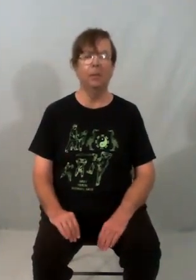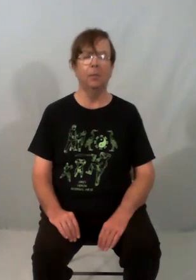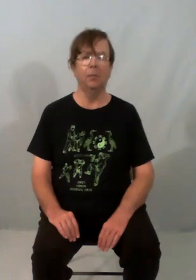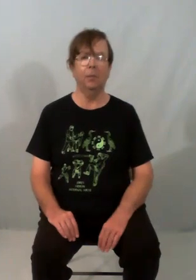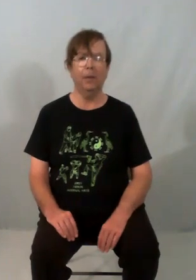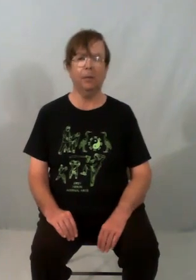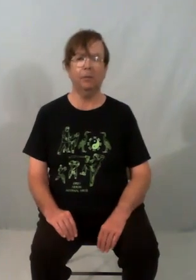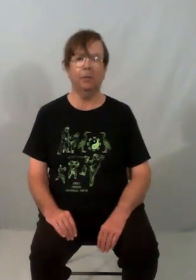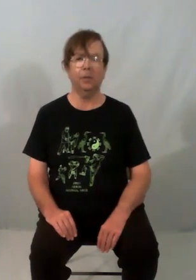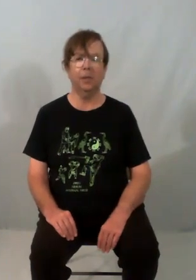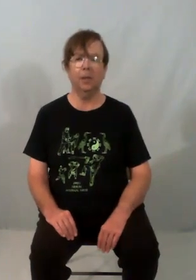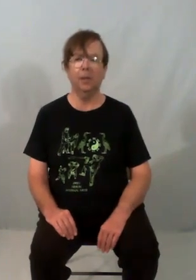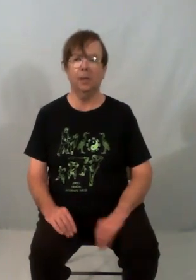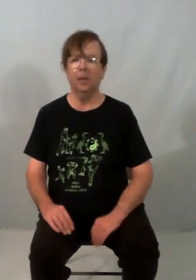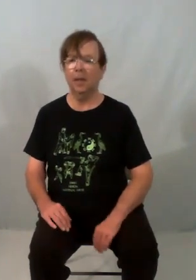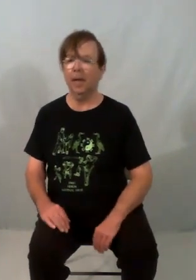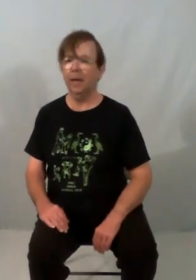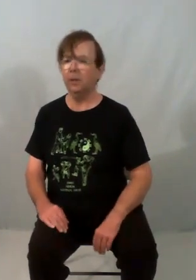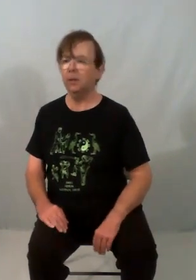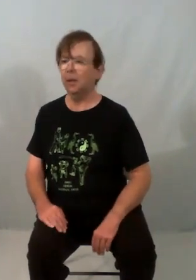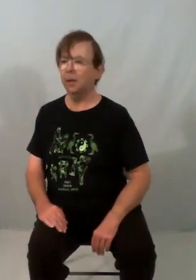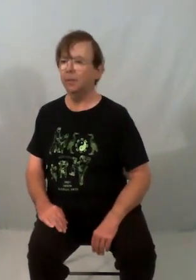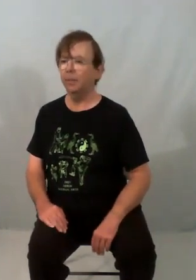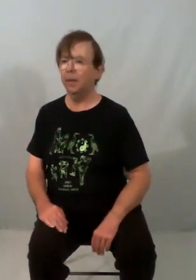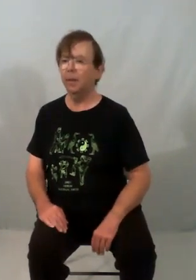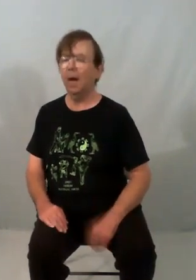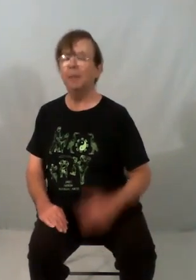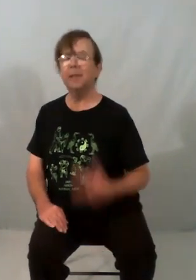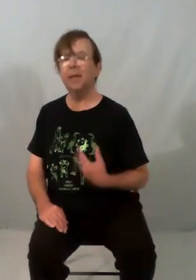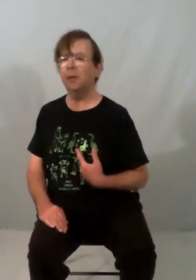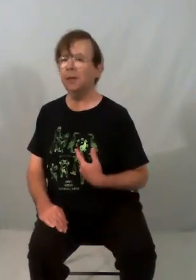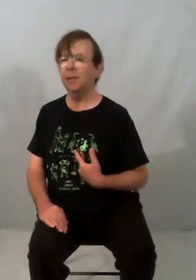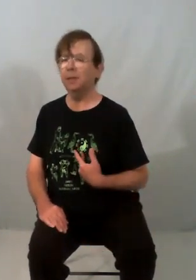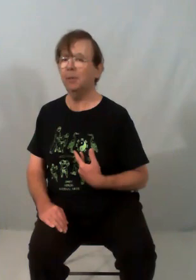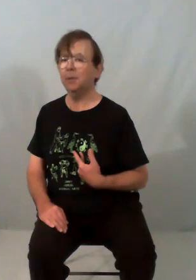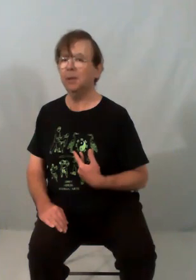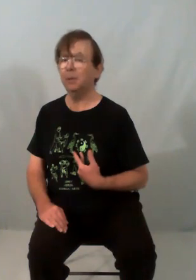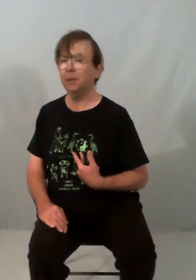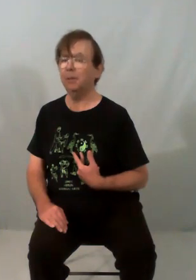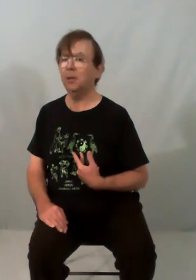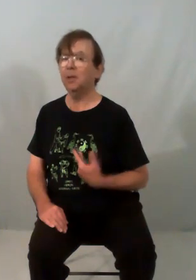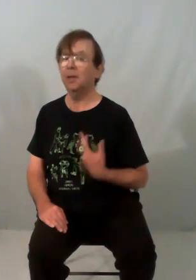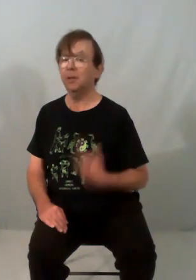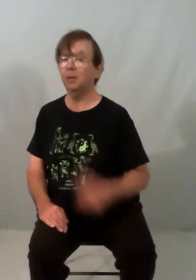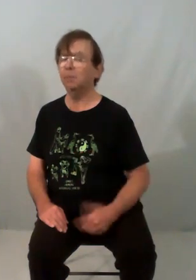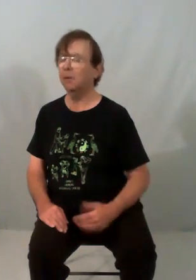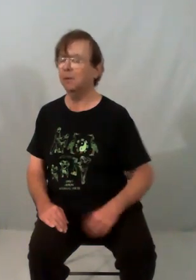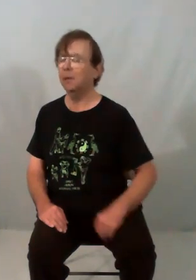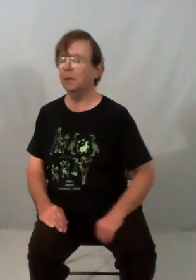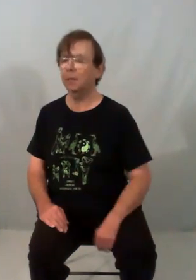move the weight across and you turn. I'm exaggerating these movements a little bit, especially the turn so you don't have to